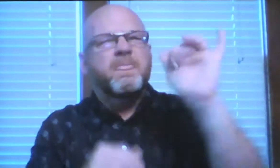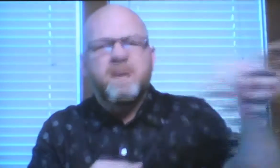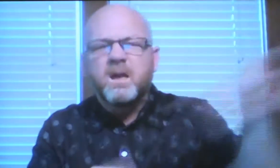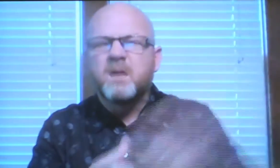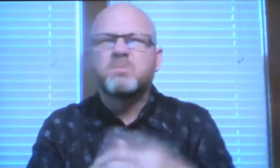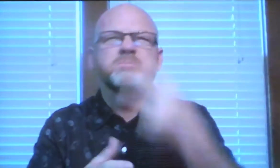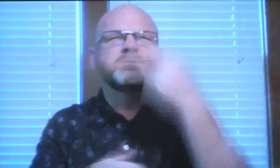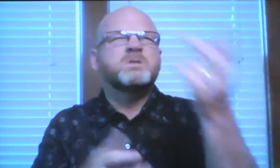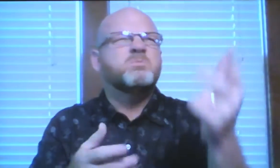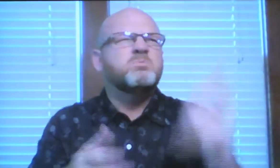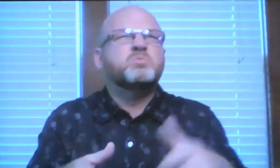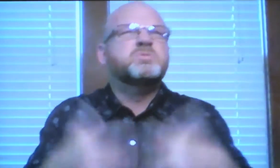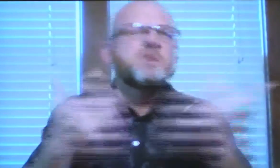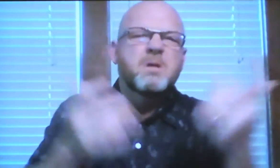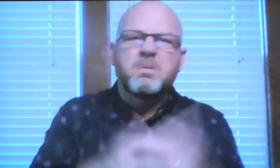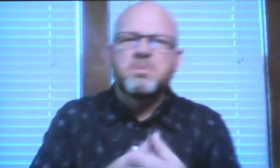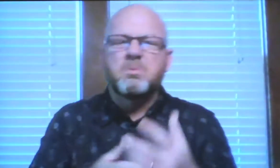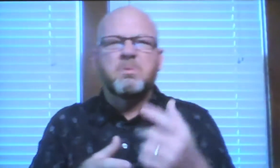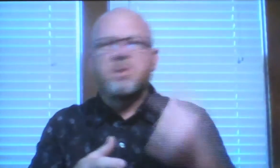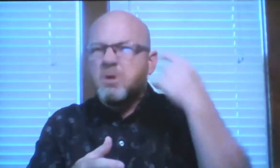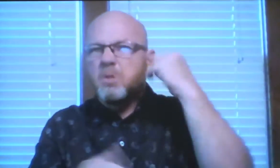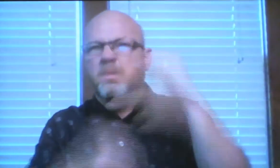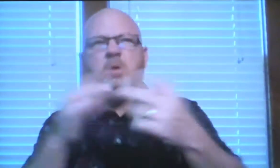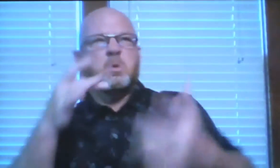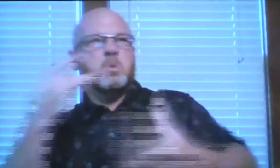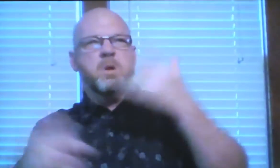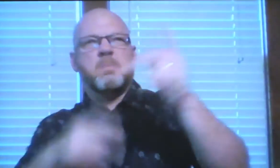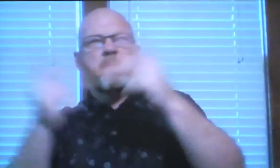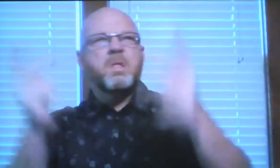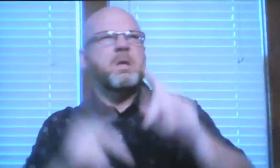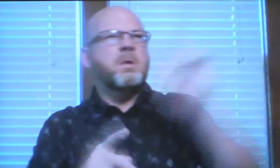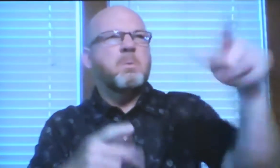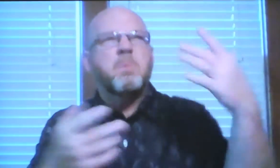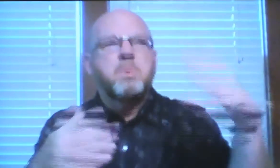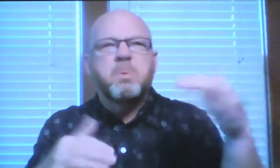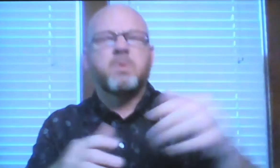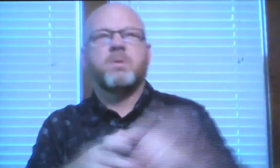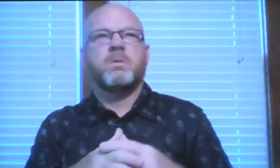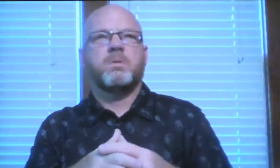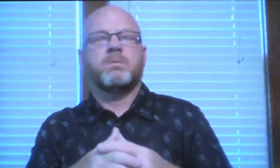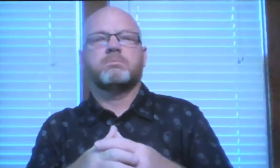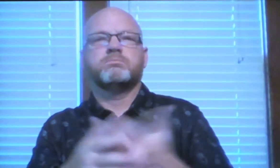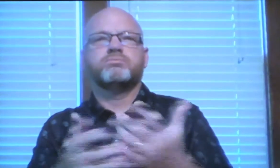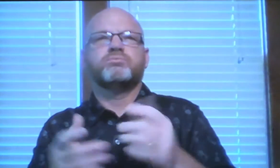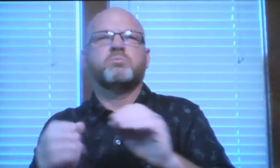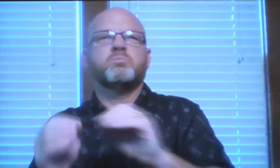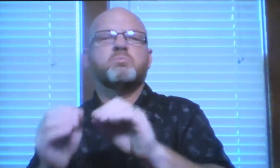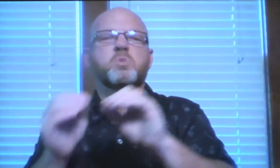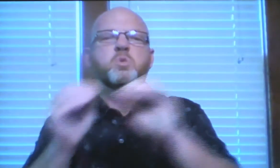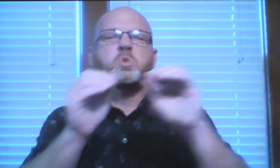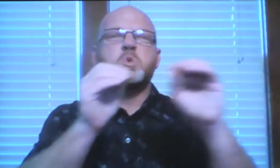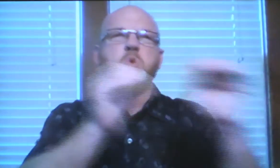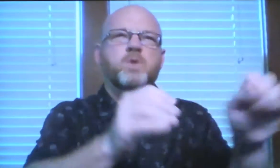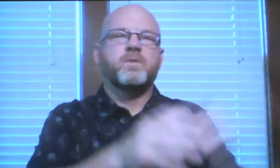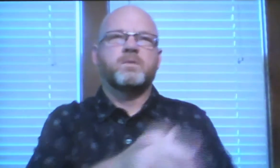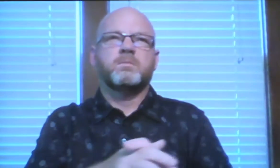wondering about them and their activities, he had heard about that place, so he